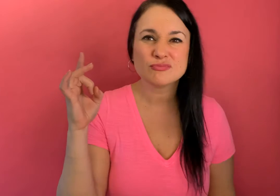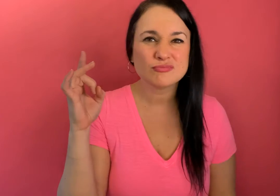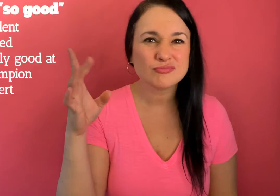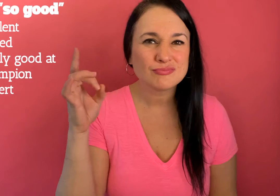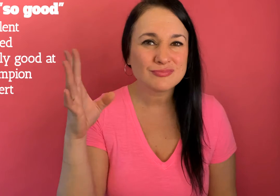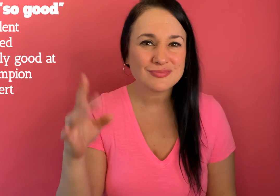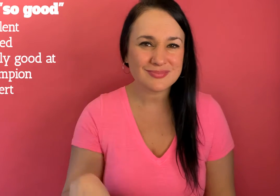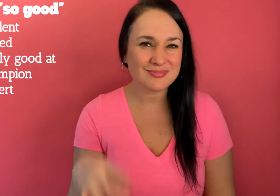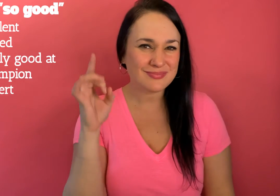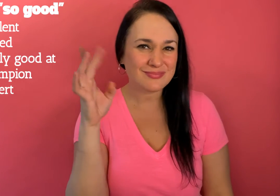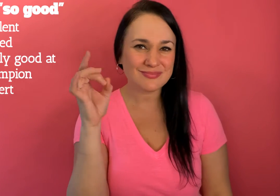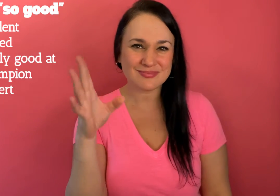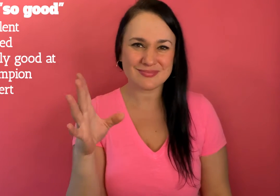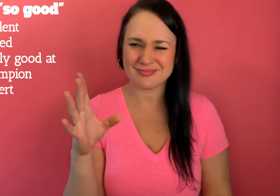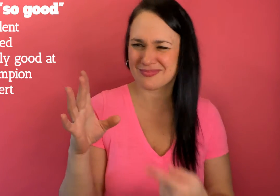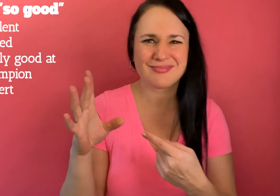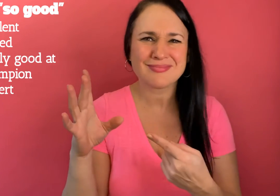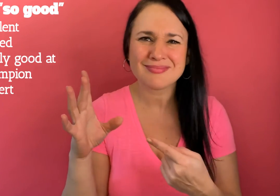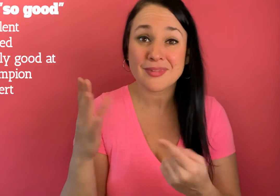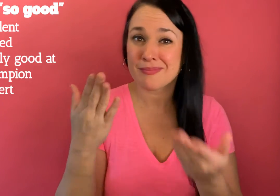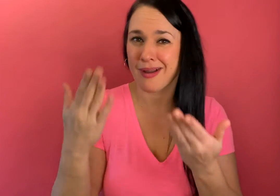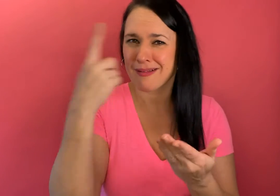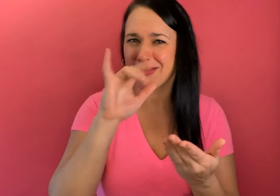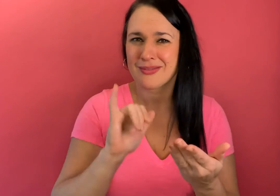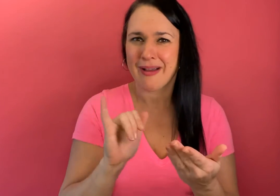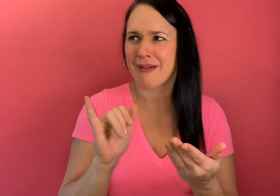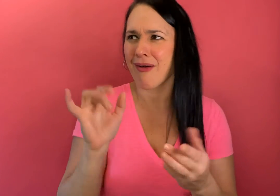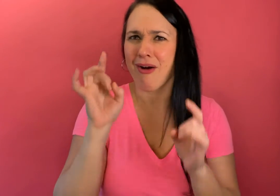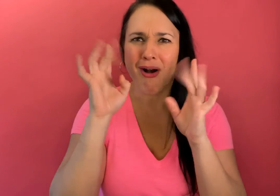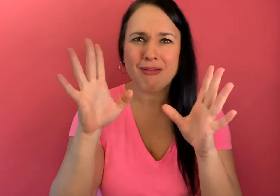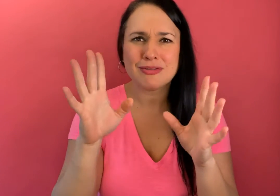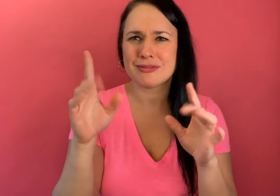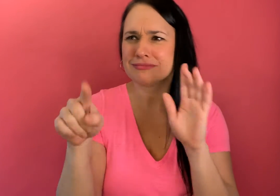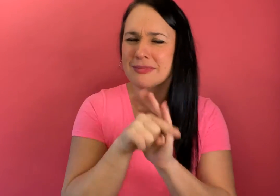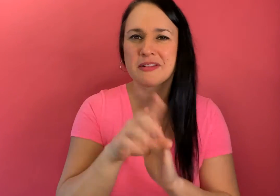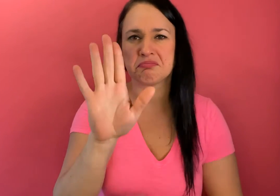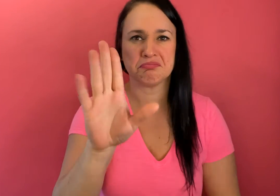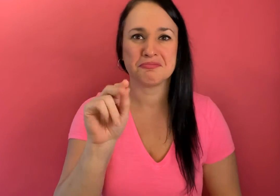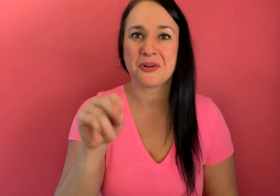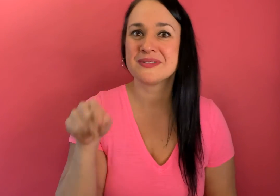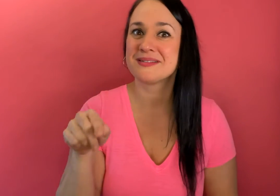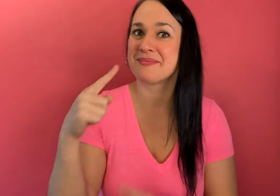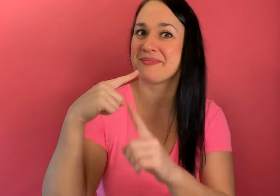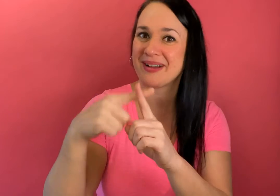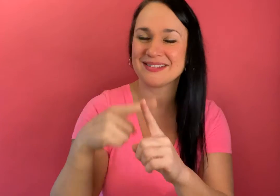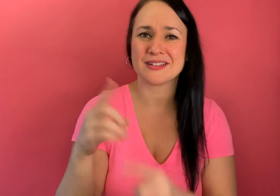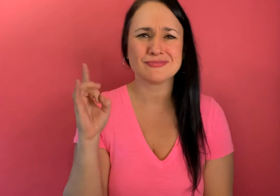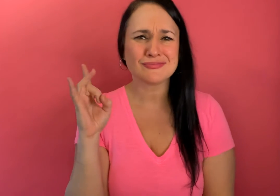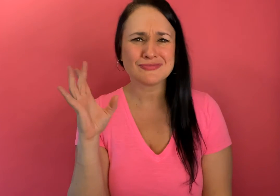like man maybe it looks like um the sign looks negative and looks awful but it's positive it's like dang they